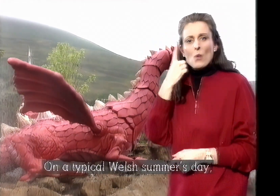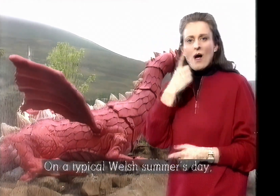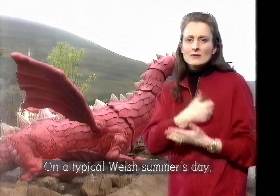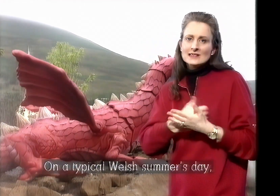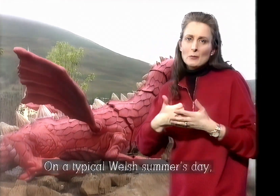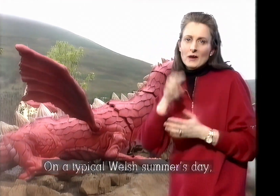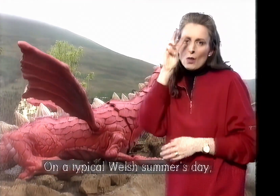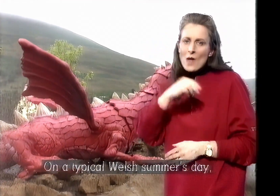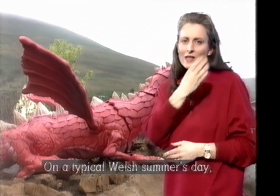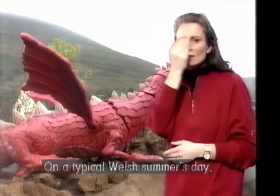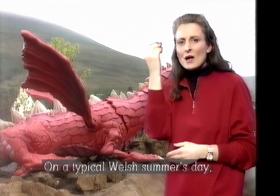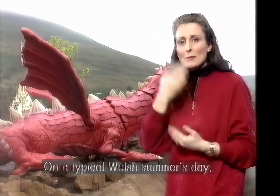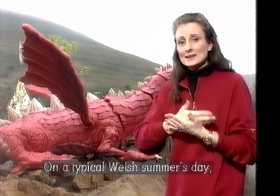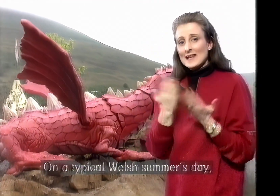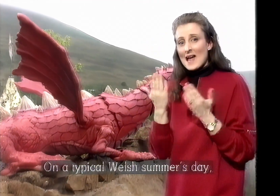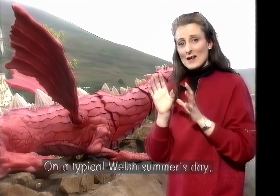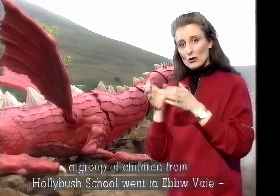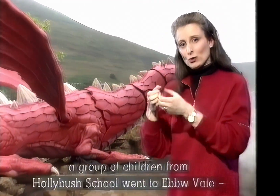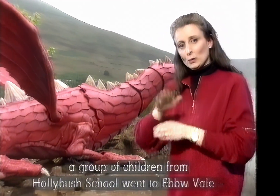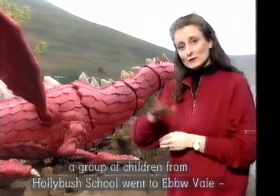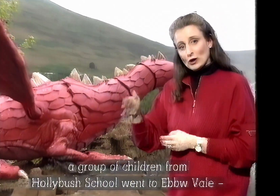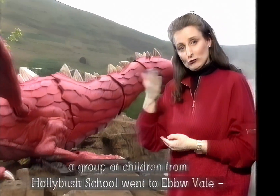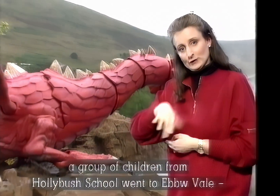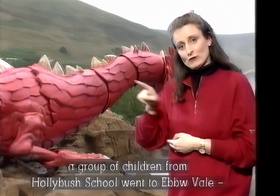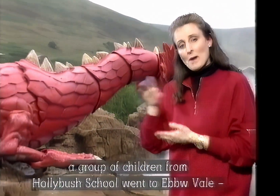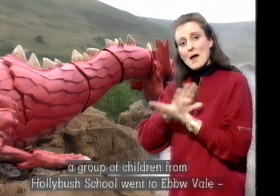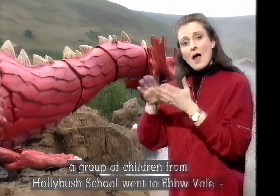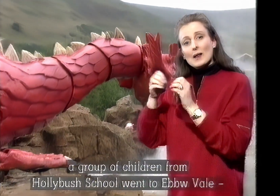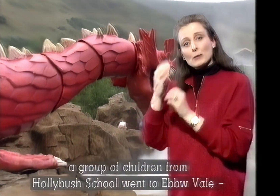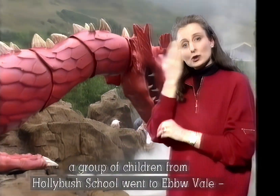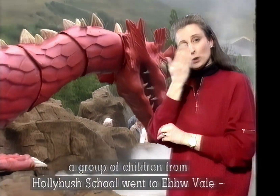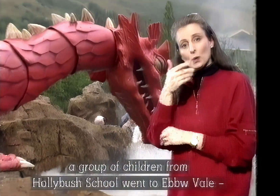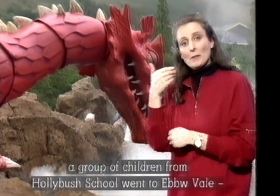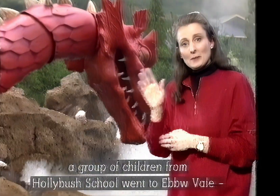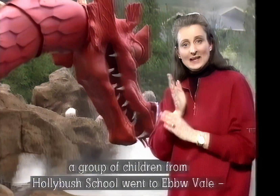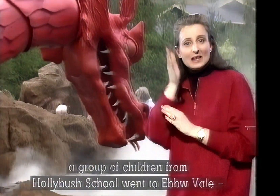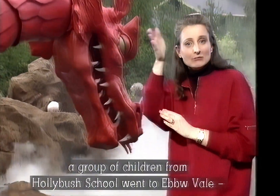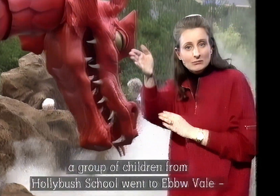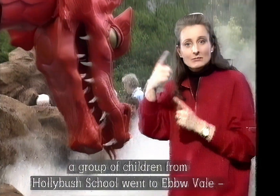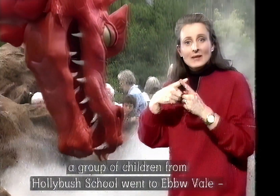On a typical Welsh summer's day, a group of children from Hollybush School went to Ebervale.